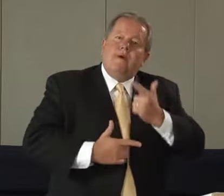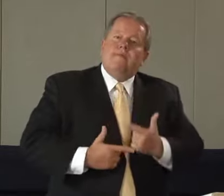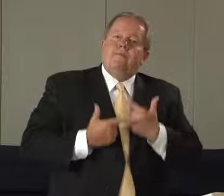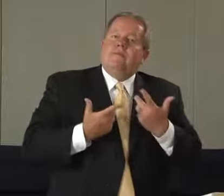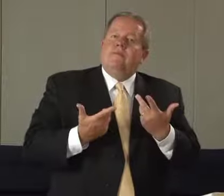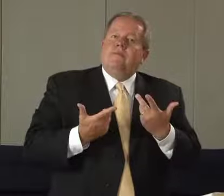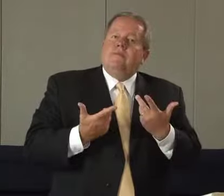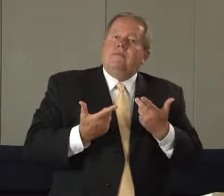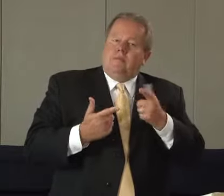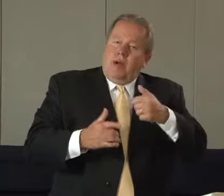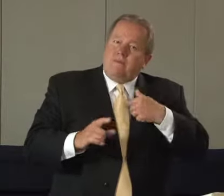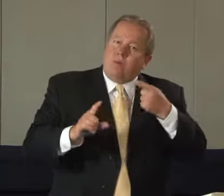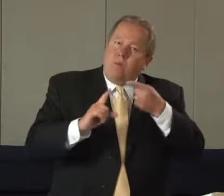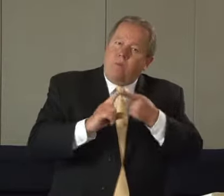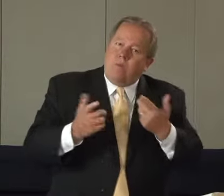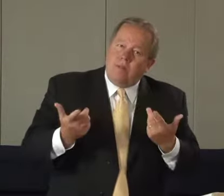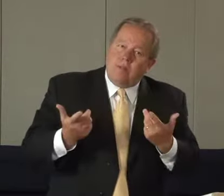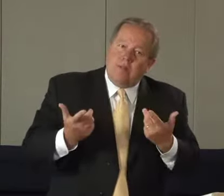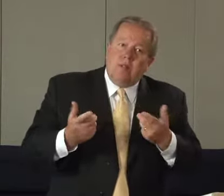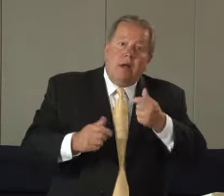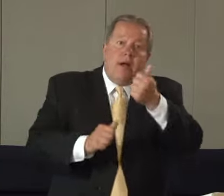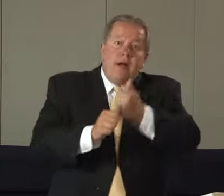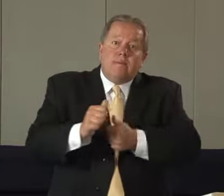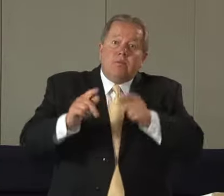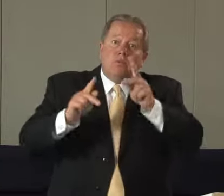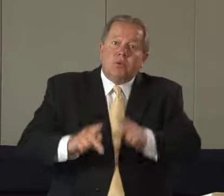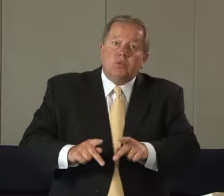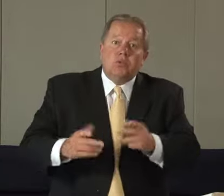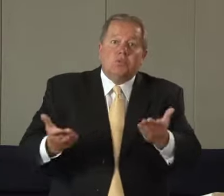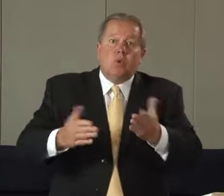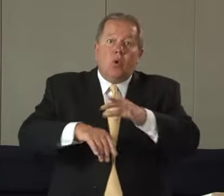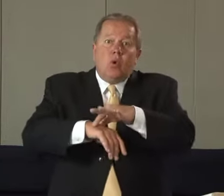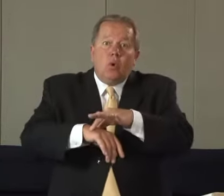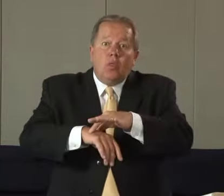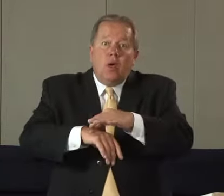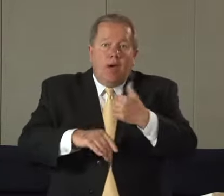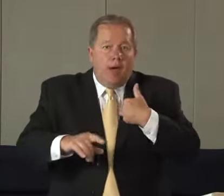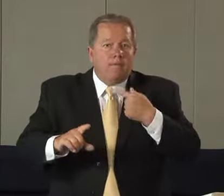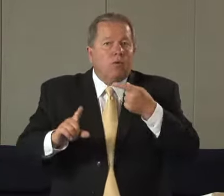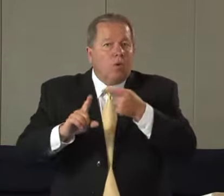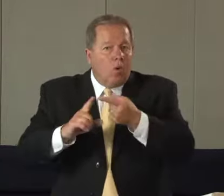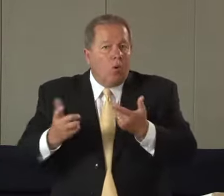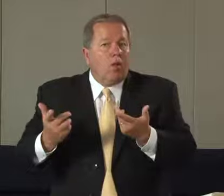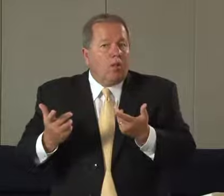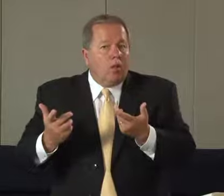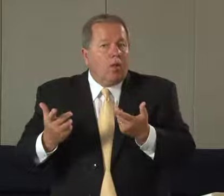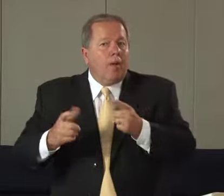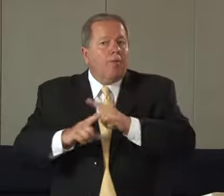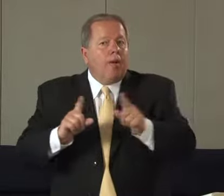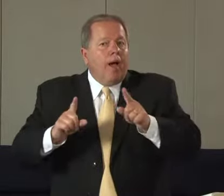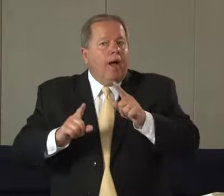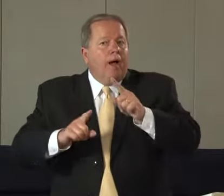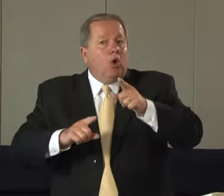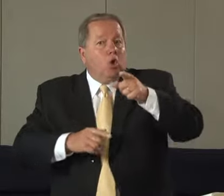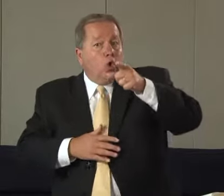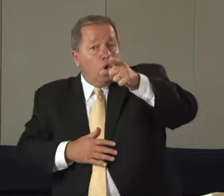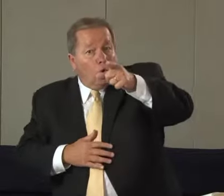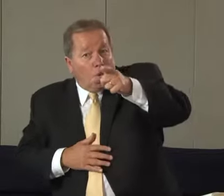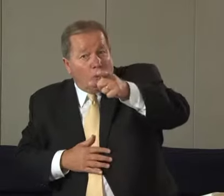and in and enjoy his word in your life and through that maintain goals while you're in this earthly life